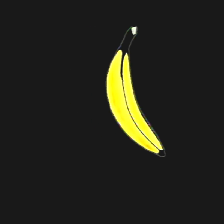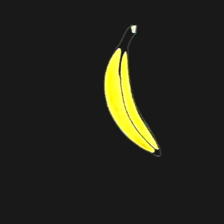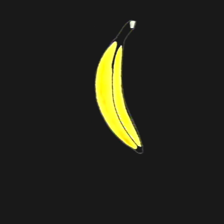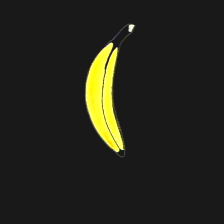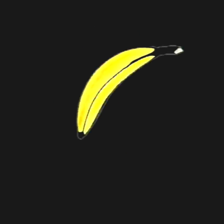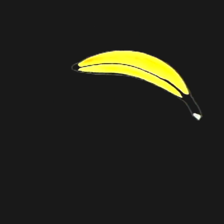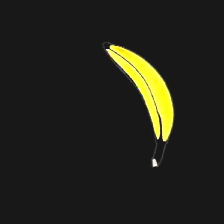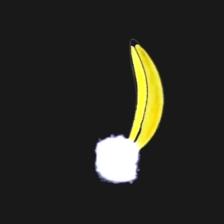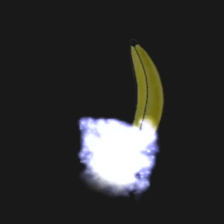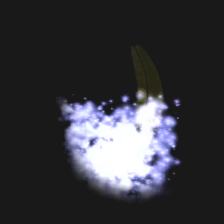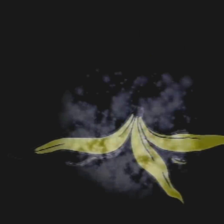Banana.